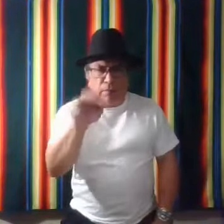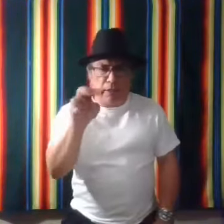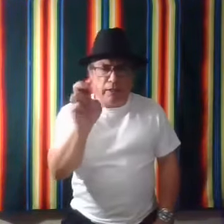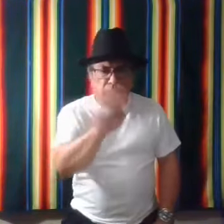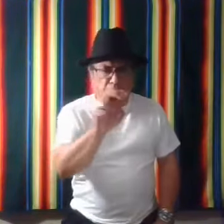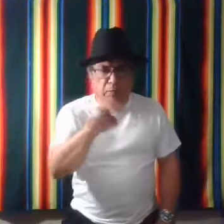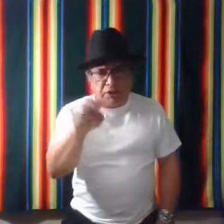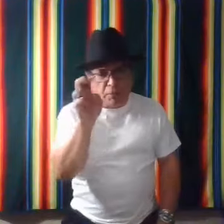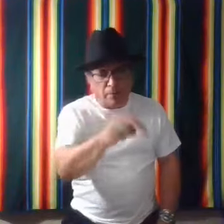like this, it bit you,